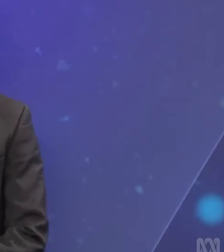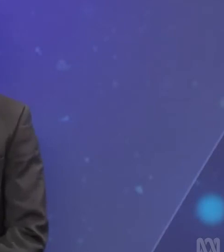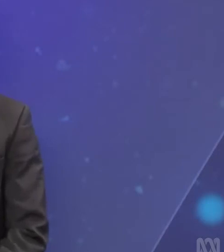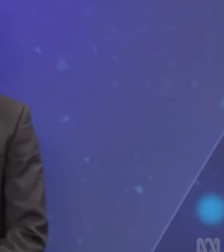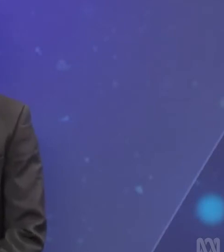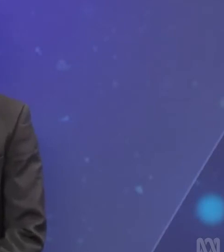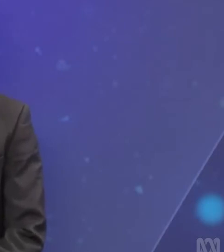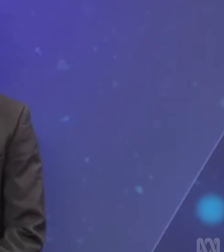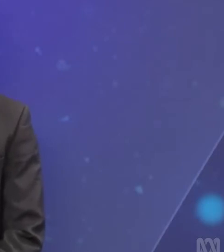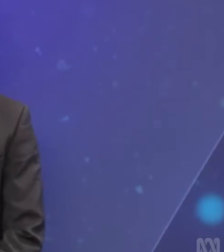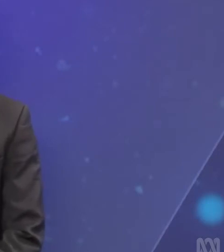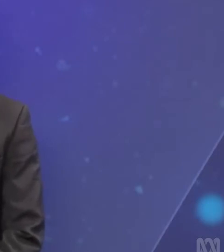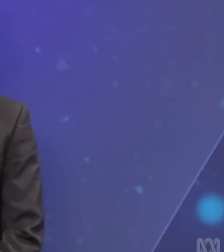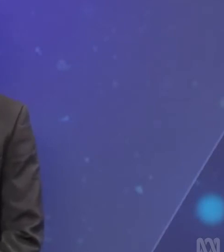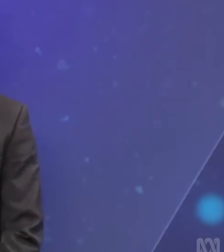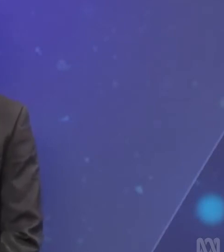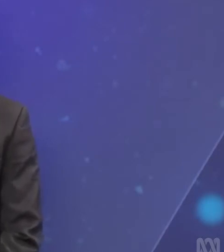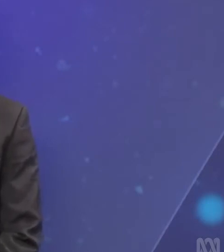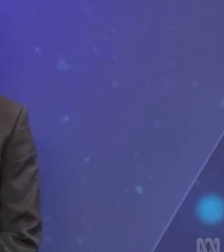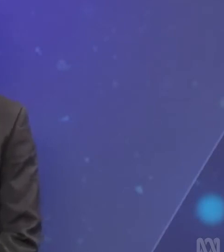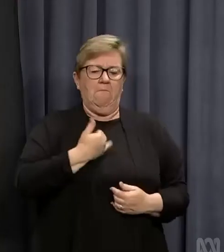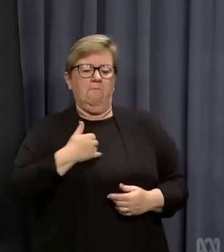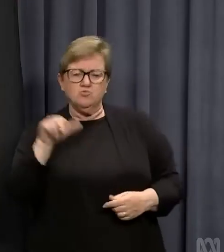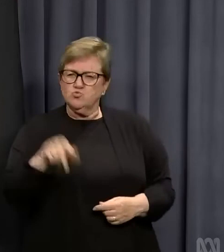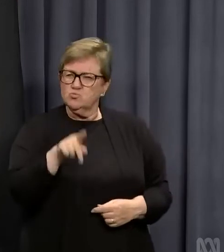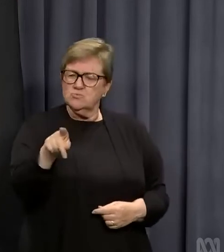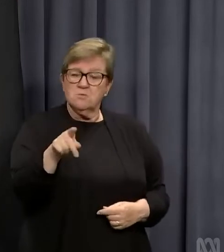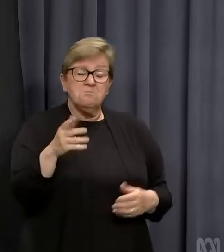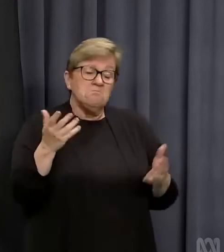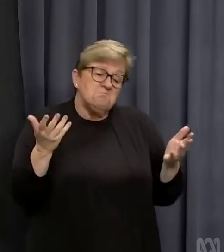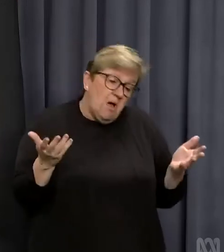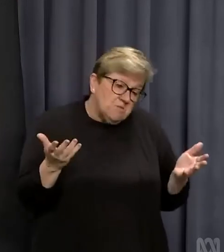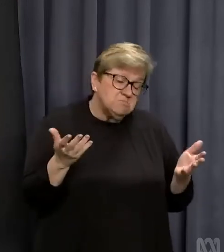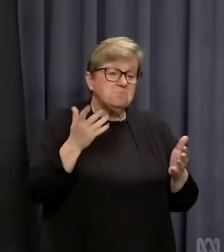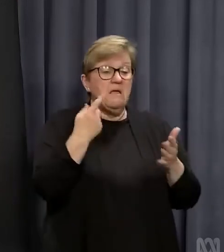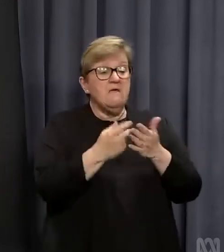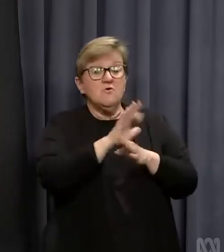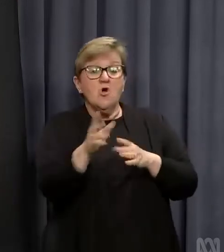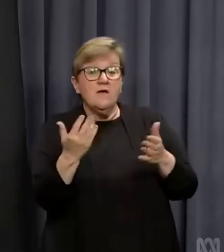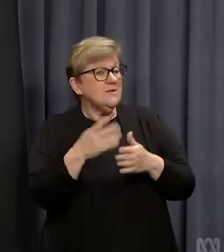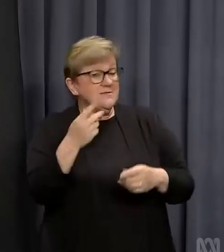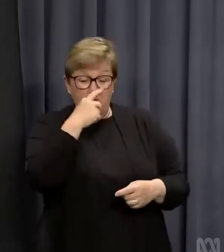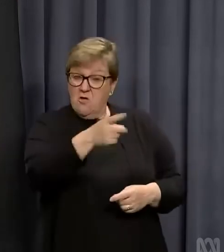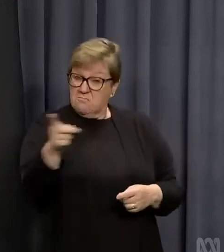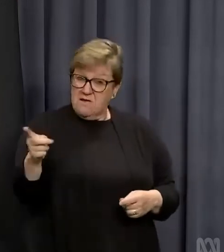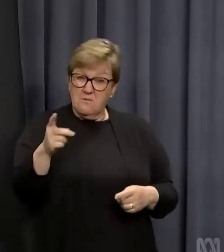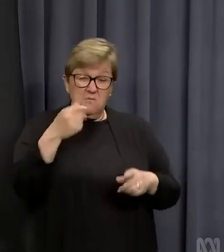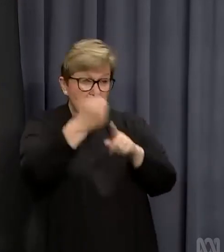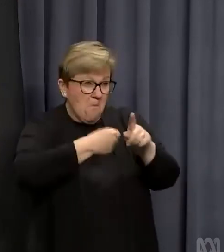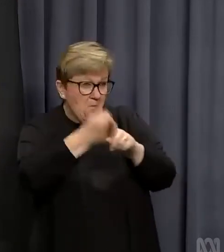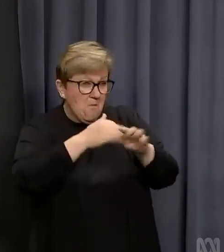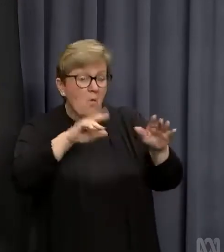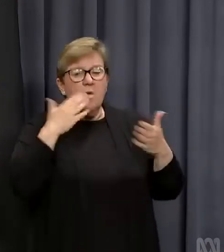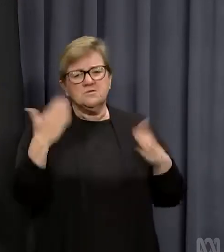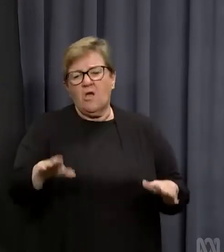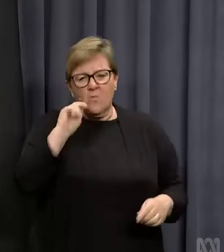calling them selfish with no regard for the broader community. But if and when COVID gets here, some of those people at those rallies will